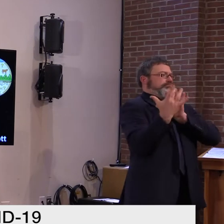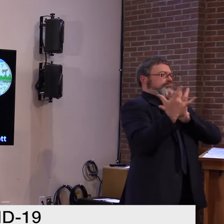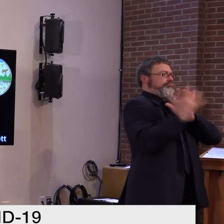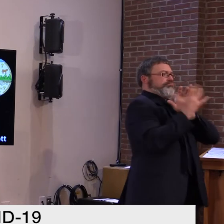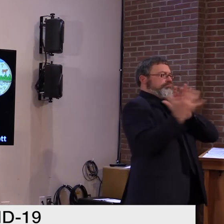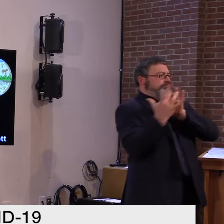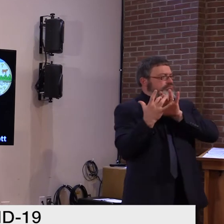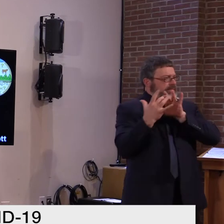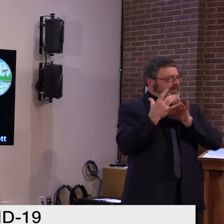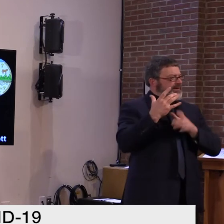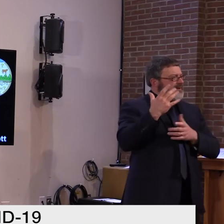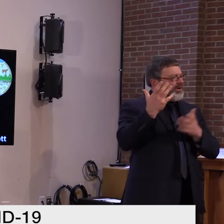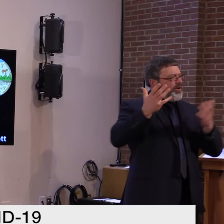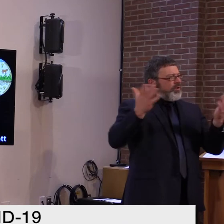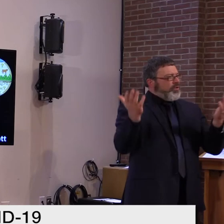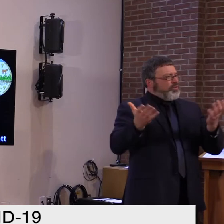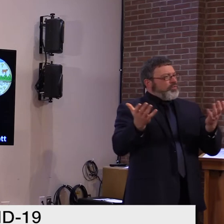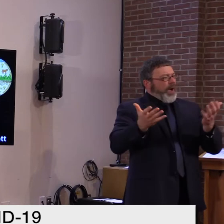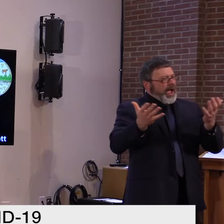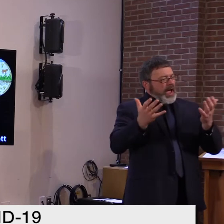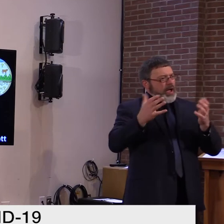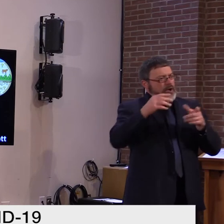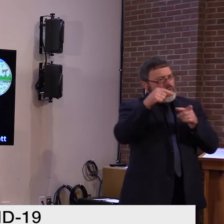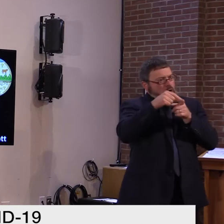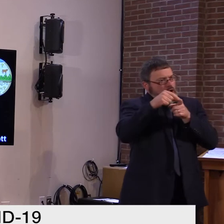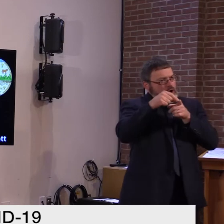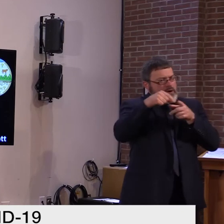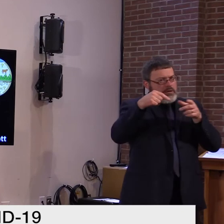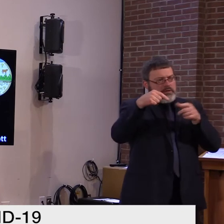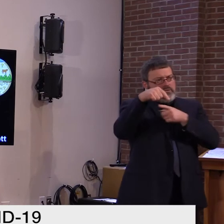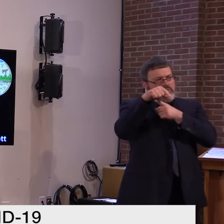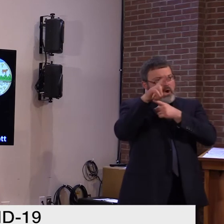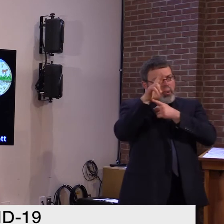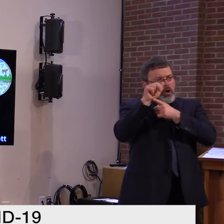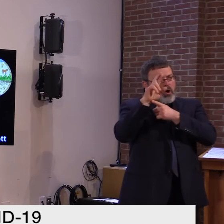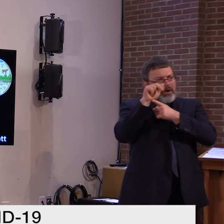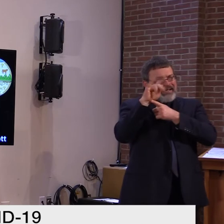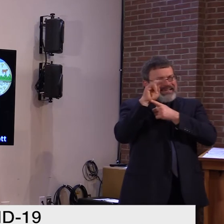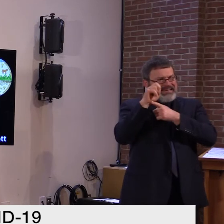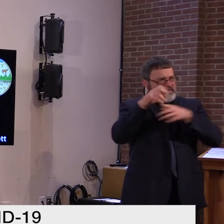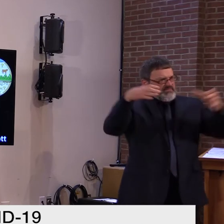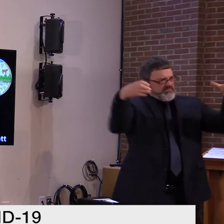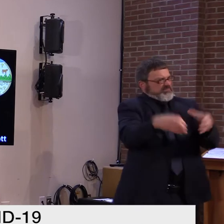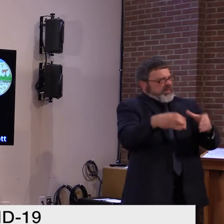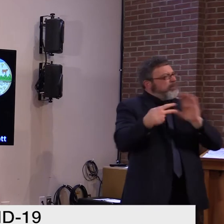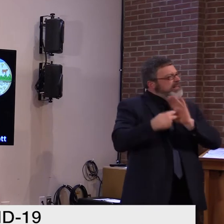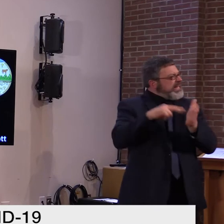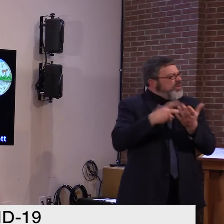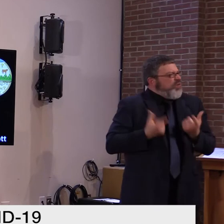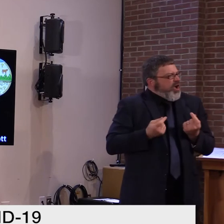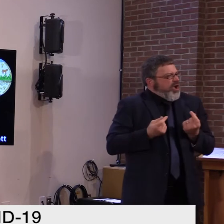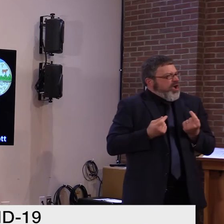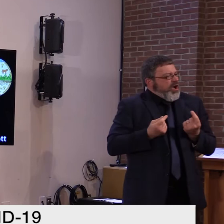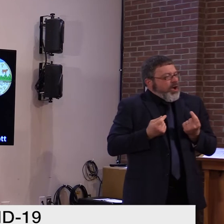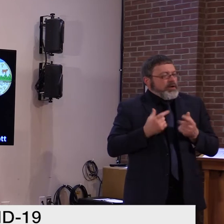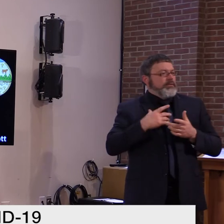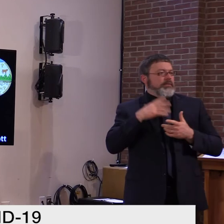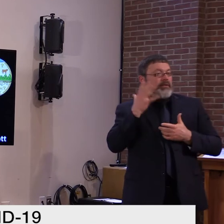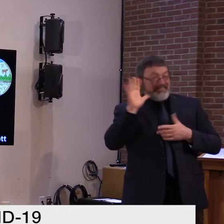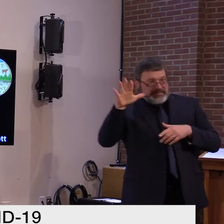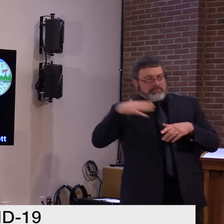or you're a close contact of a positive case, or as we've already said this week, if you've attended social gatherings,